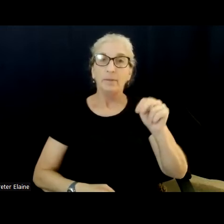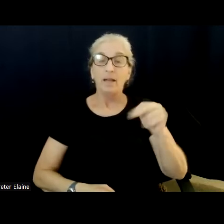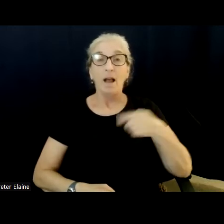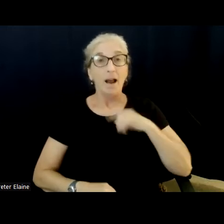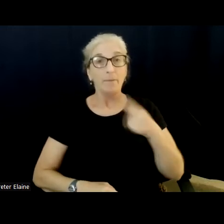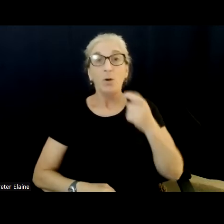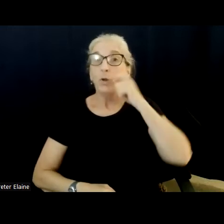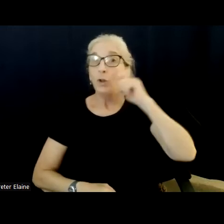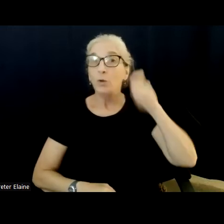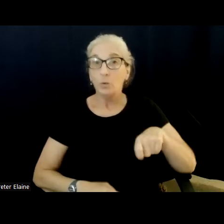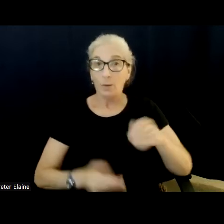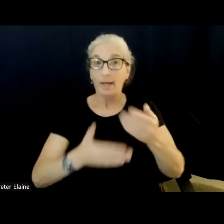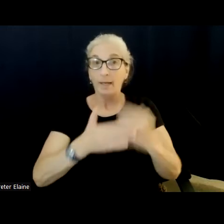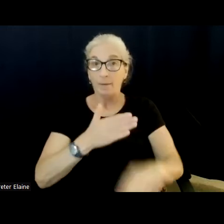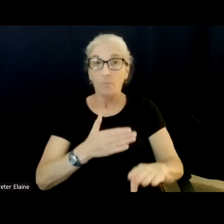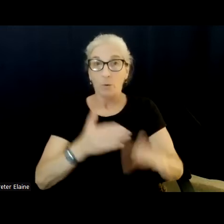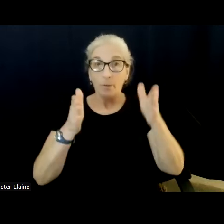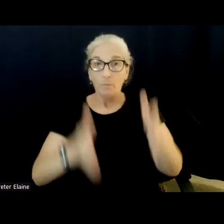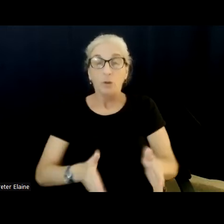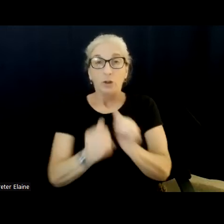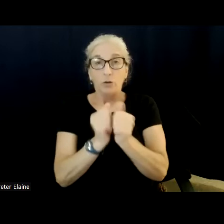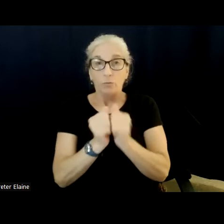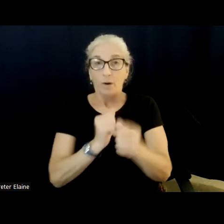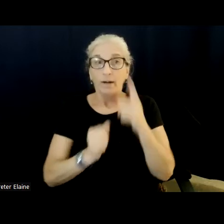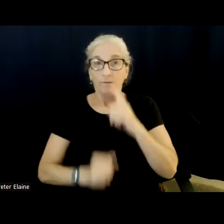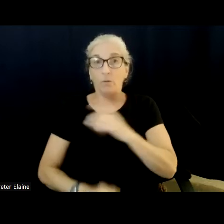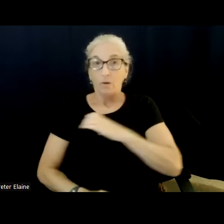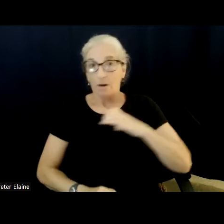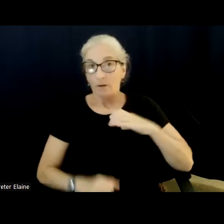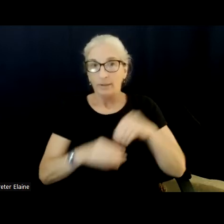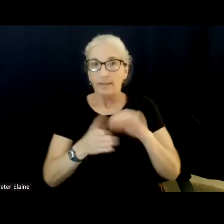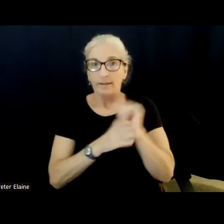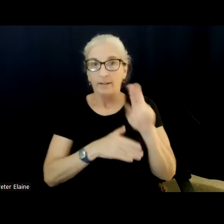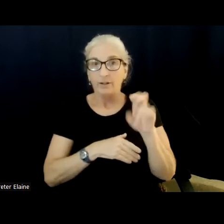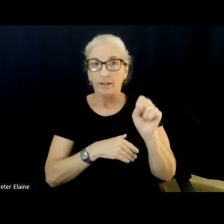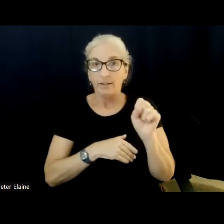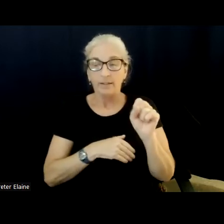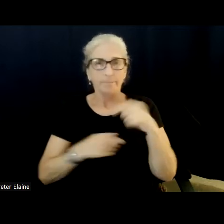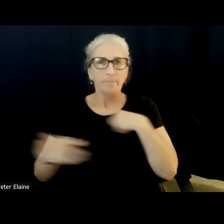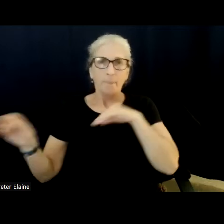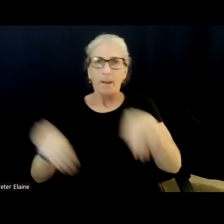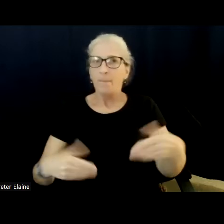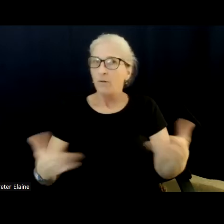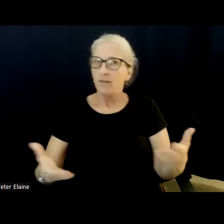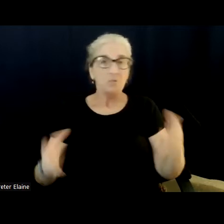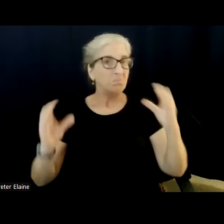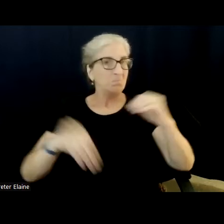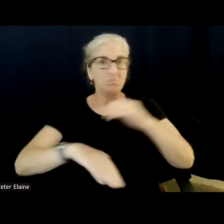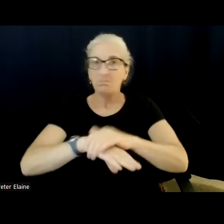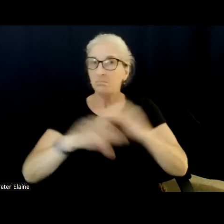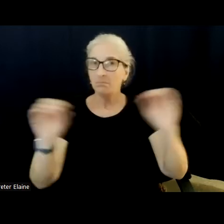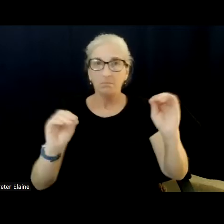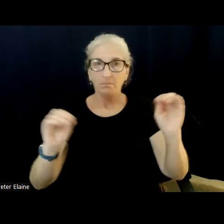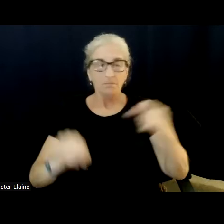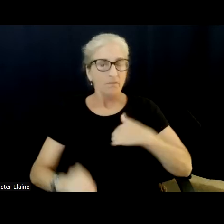So when I first came to this country, I did not speak English, and I felt disadvantaged in school. I felt disadvantaged in the